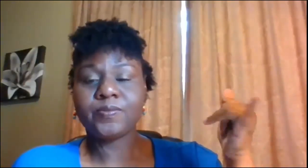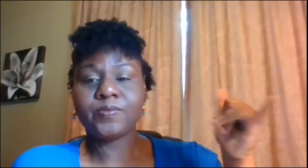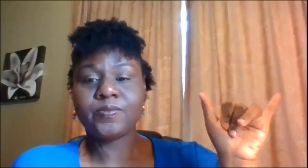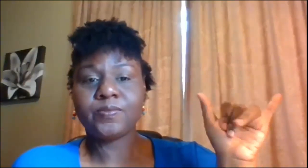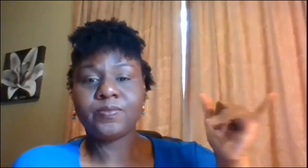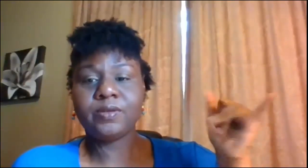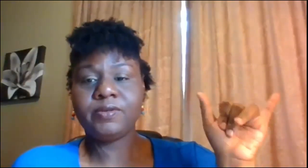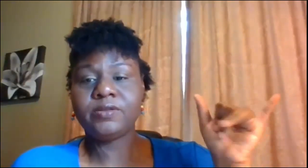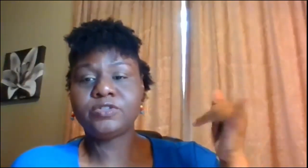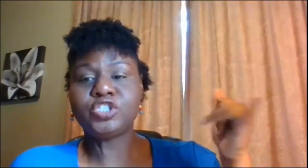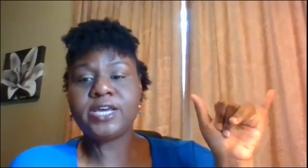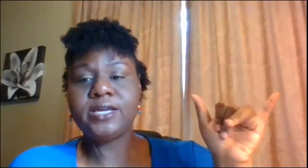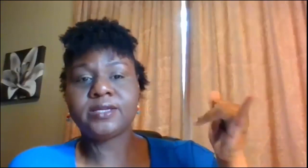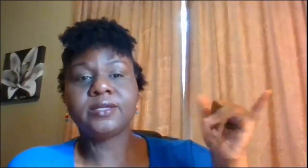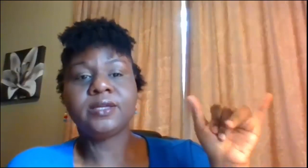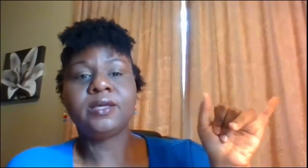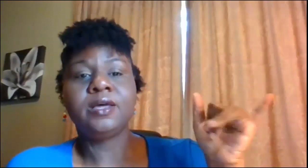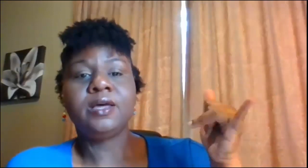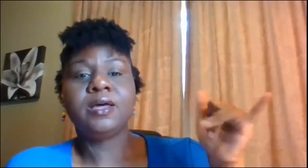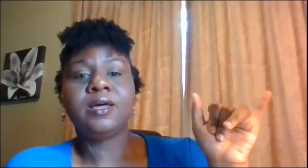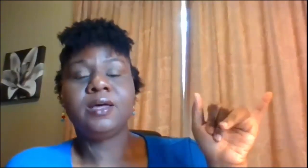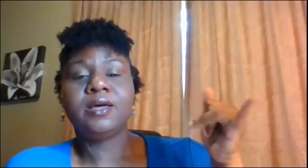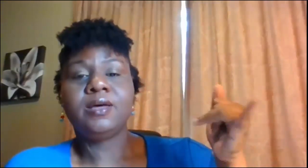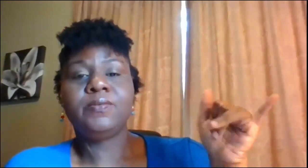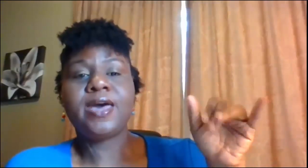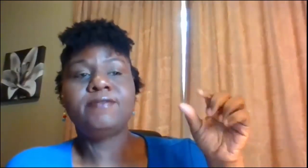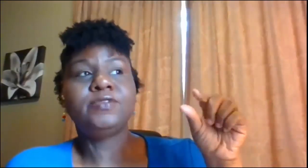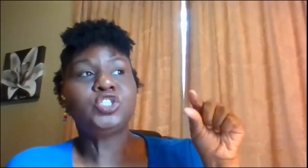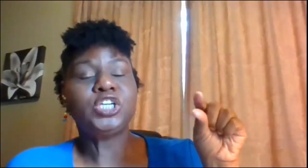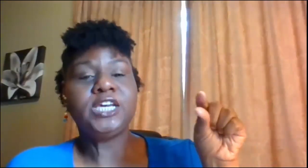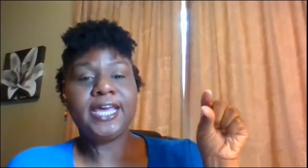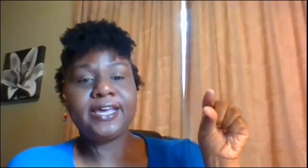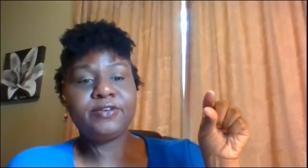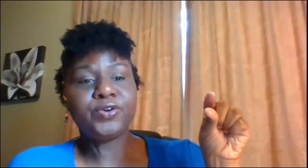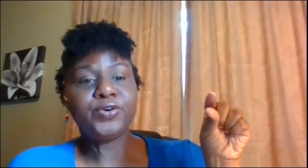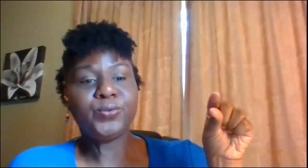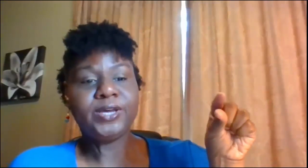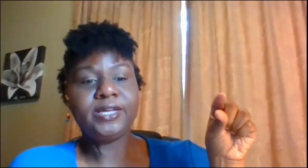a little shape we have G hand for green